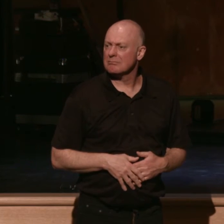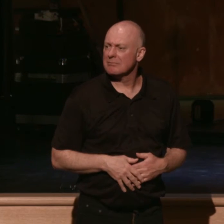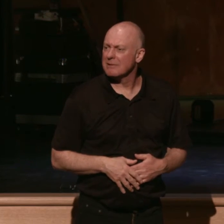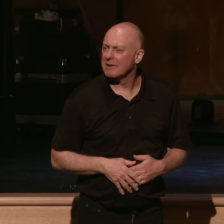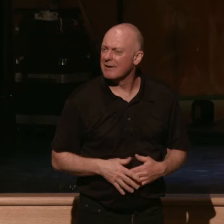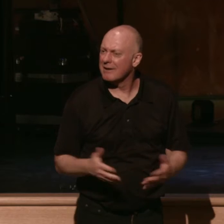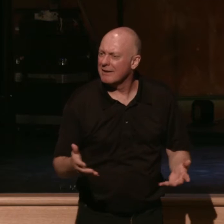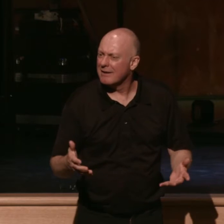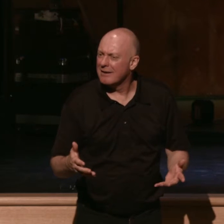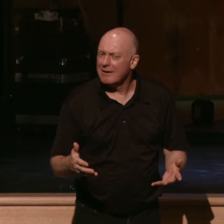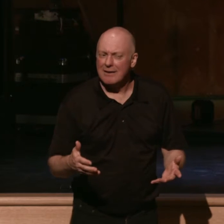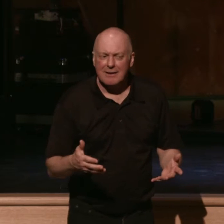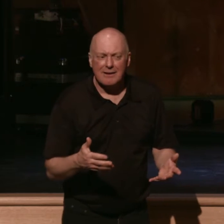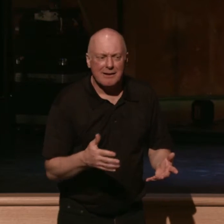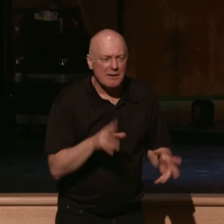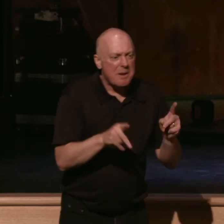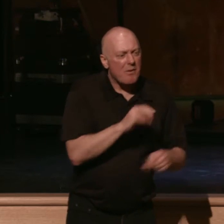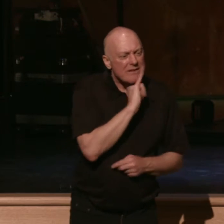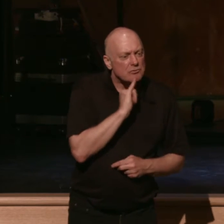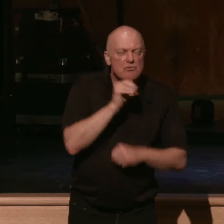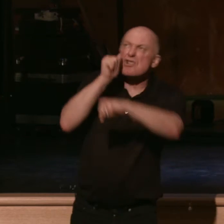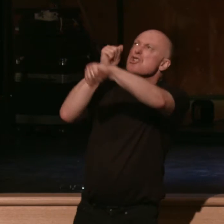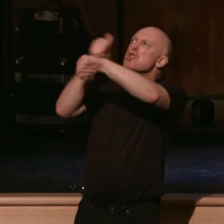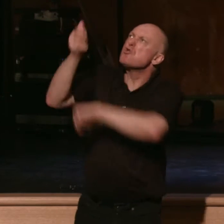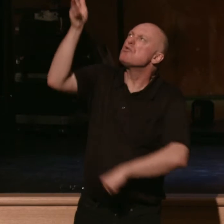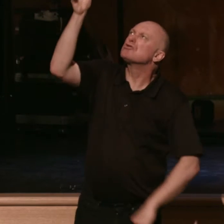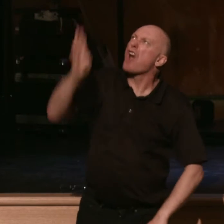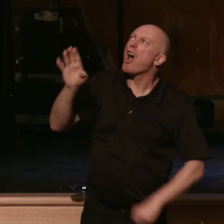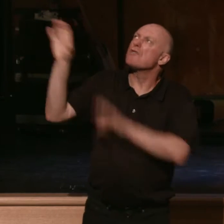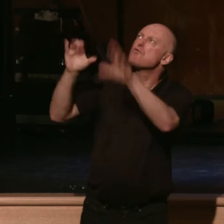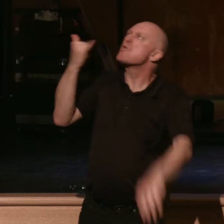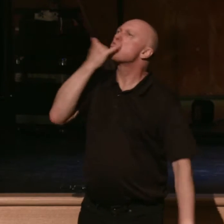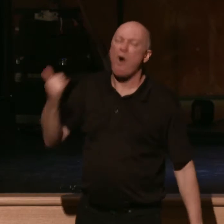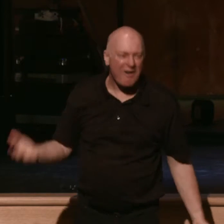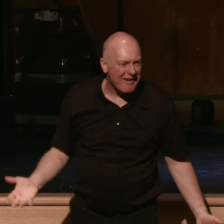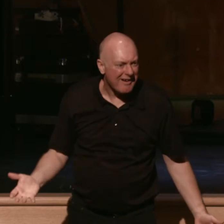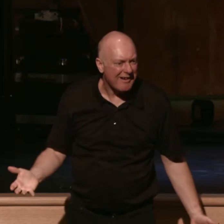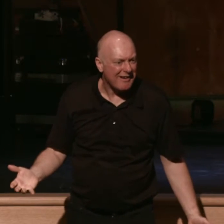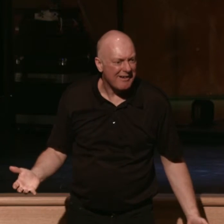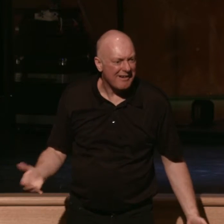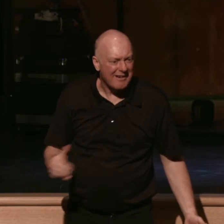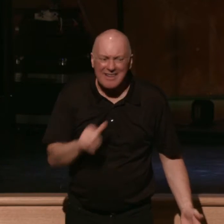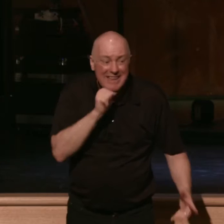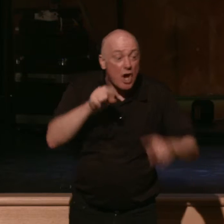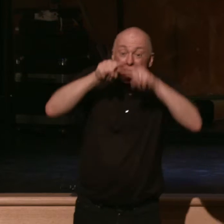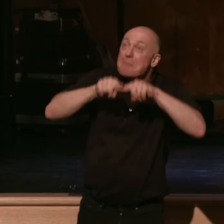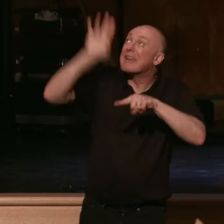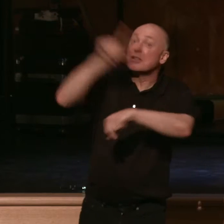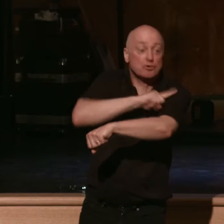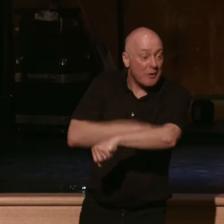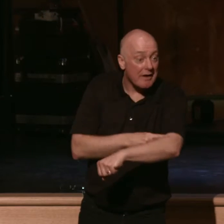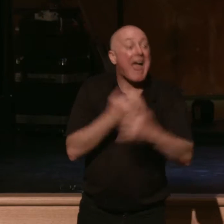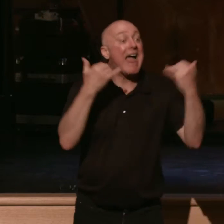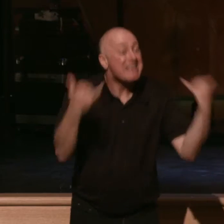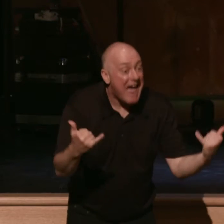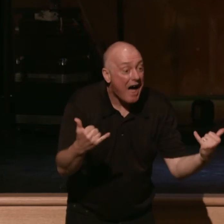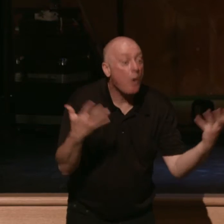They accuse God of doing wrong. They haven't relied on his strength and now they turn and accuse him of his